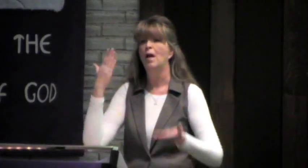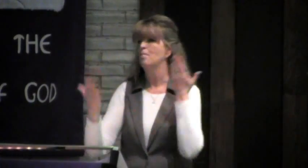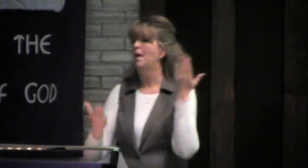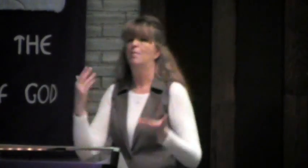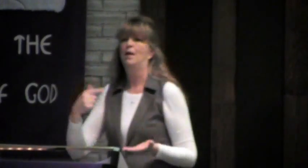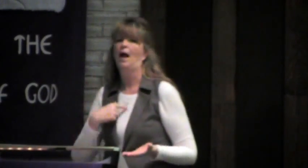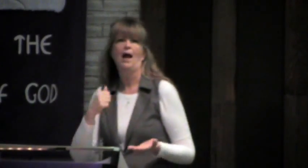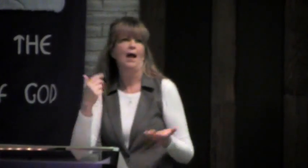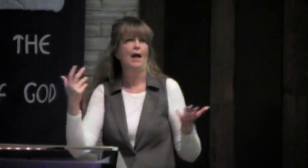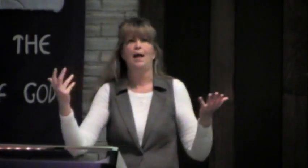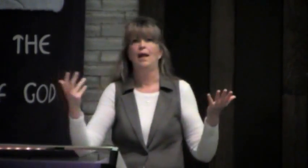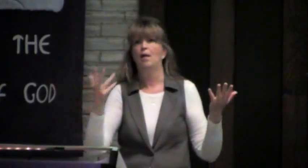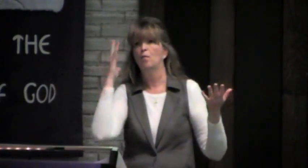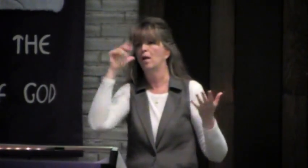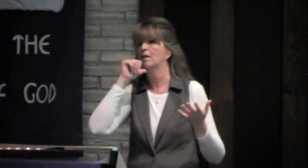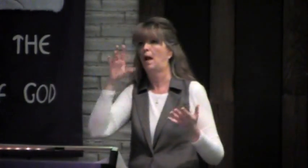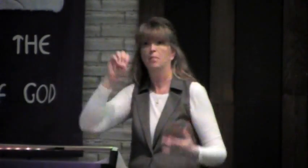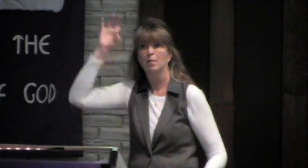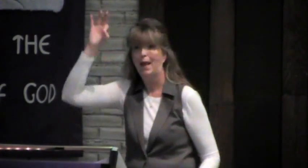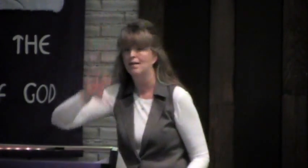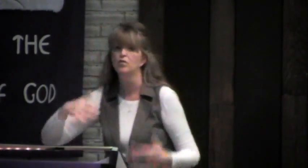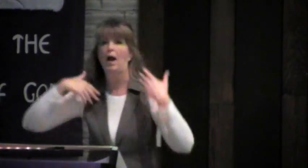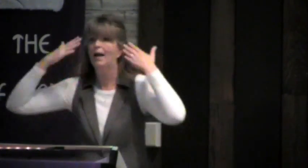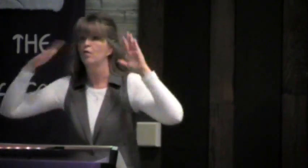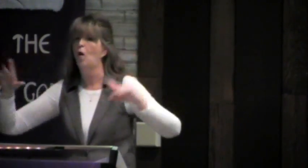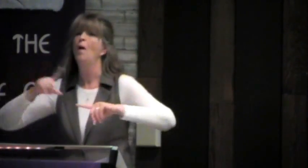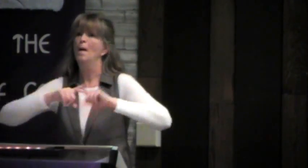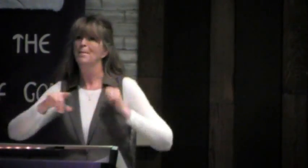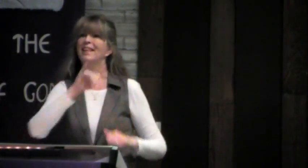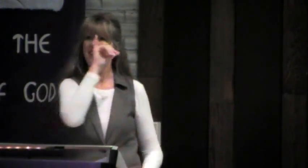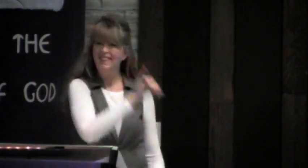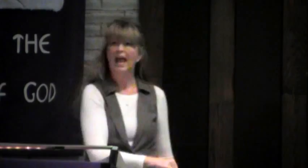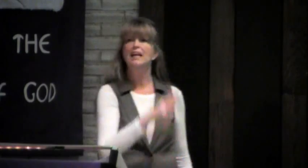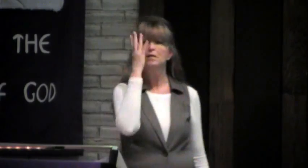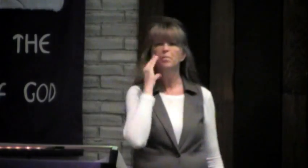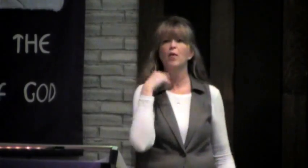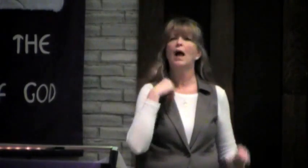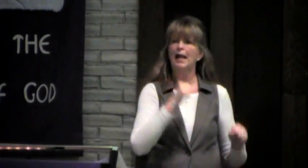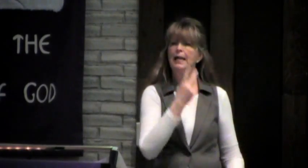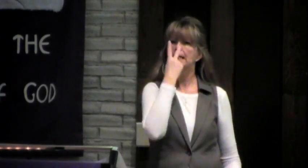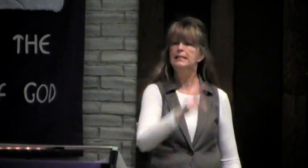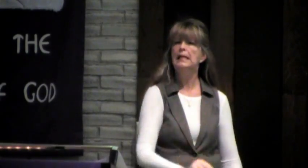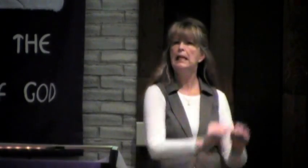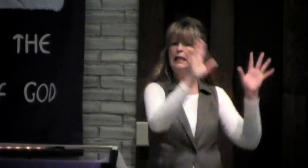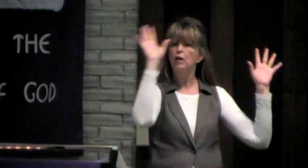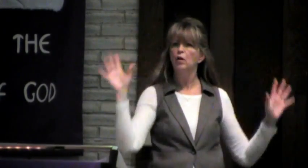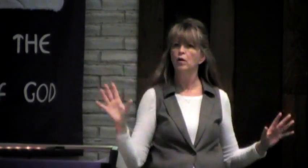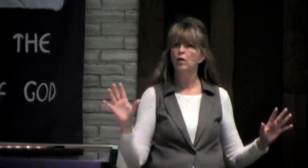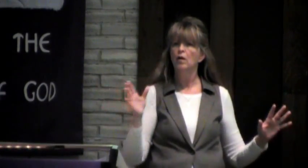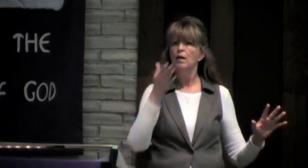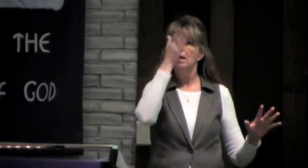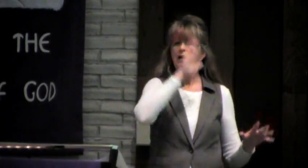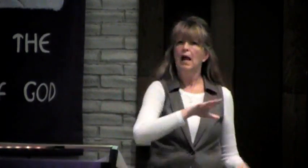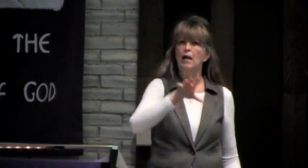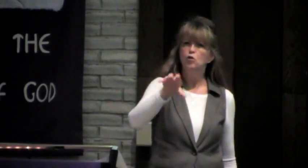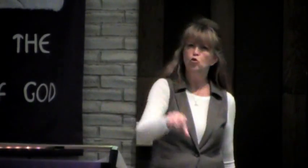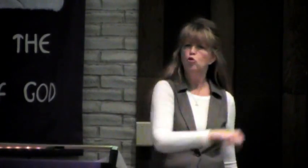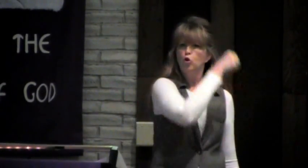not be adopting. Maybe I wouldn't want eight children. Maybe I wouldn't be a pastor. I don't know. But those experiences, I can